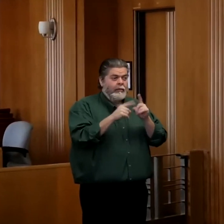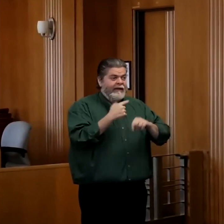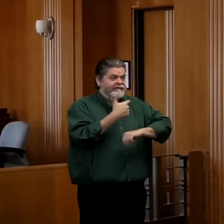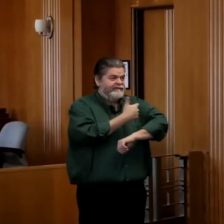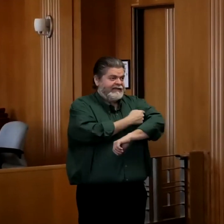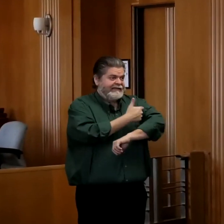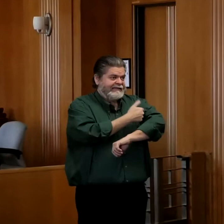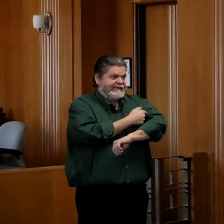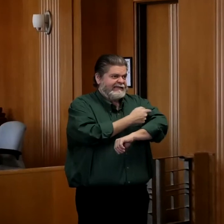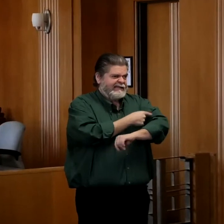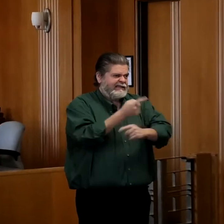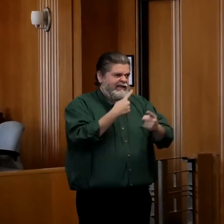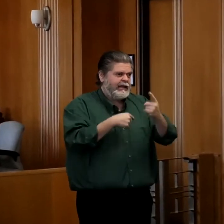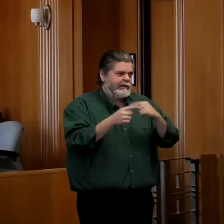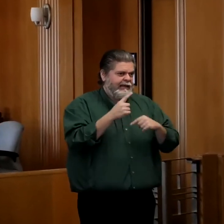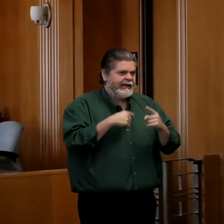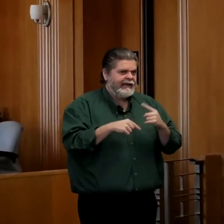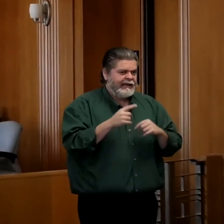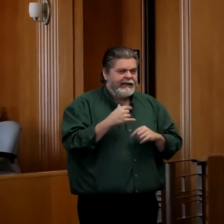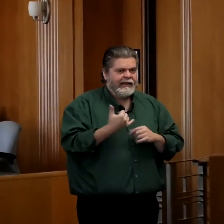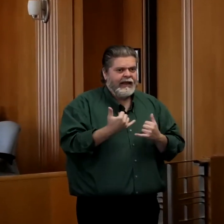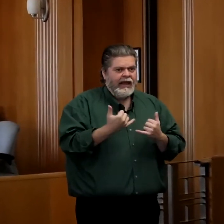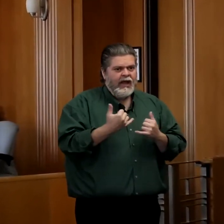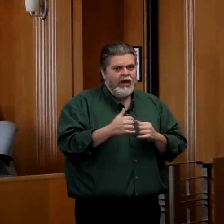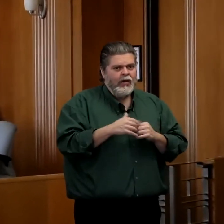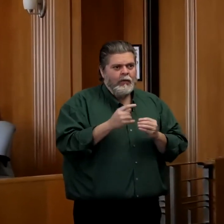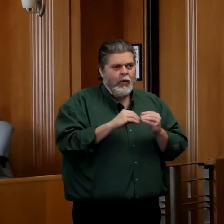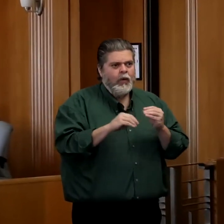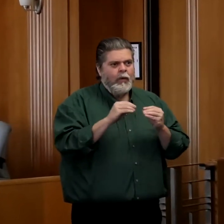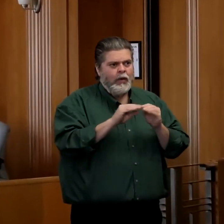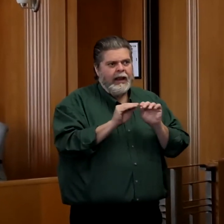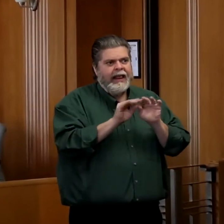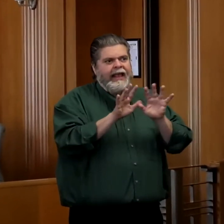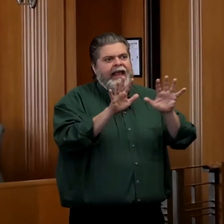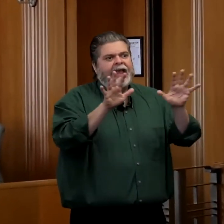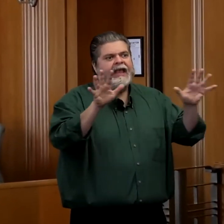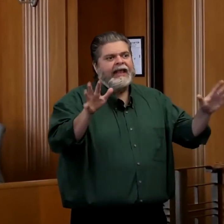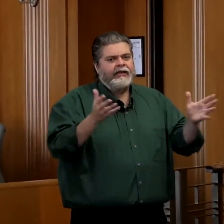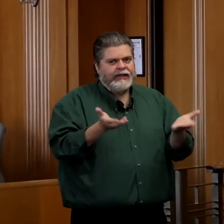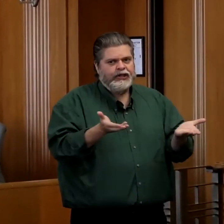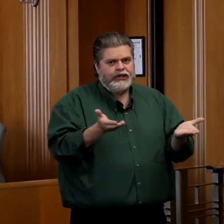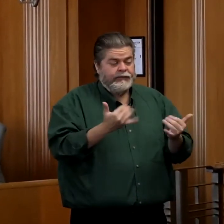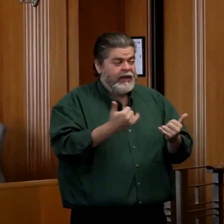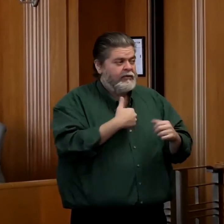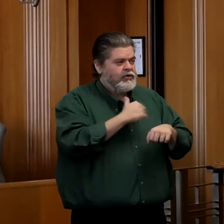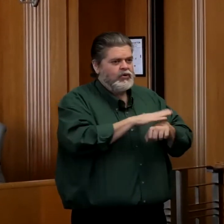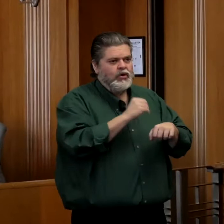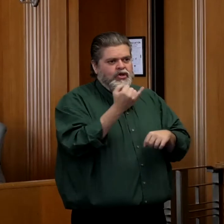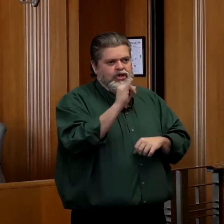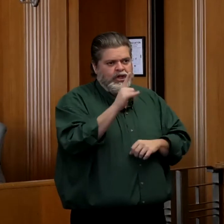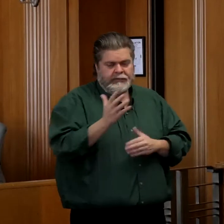vaccine information that we're starting to, starting to be made more clear, quite frankly, to us here in the city. So Jill.